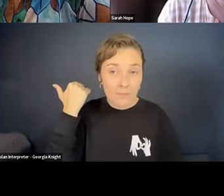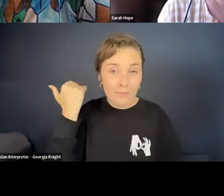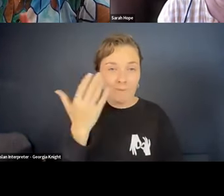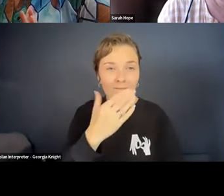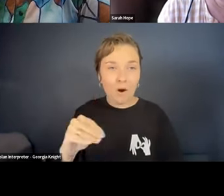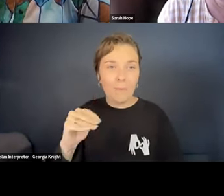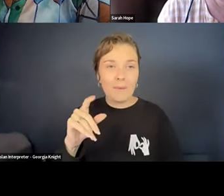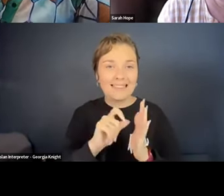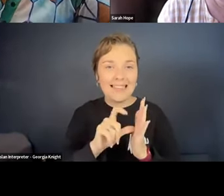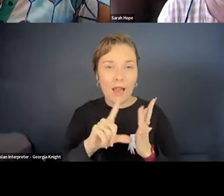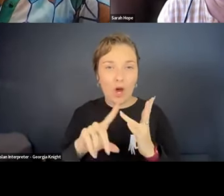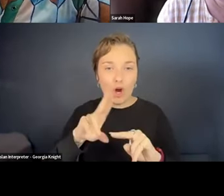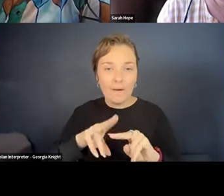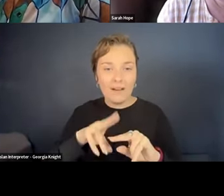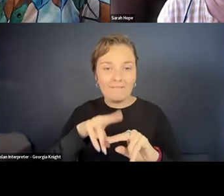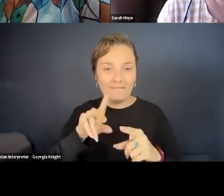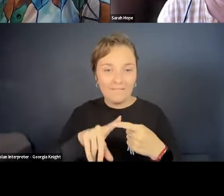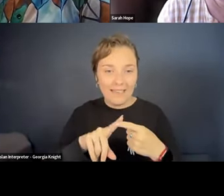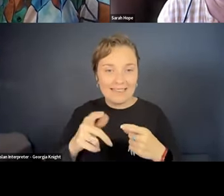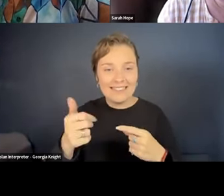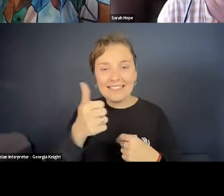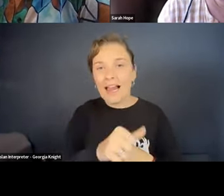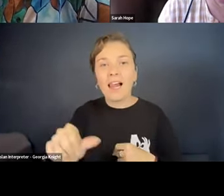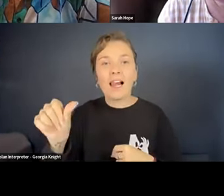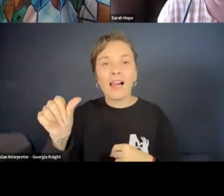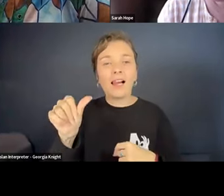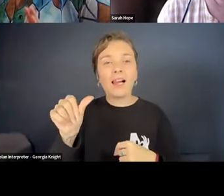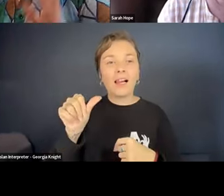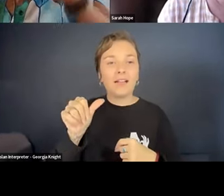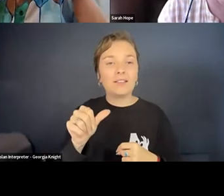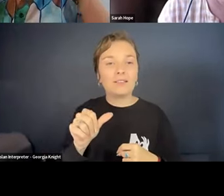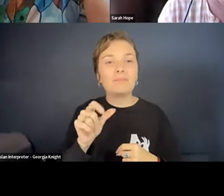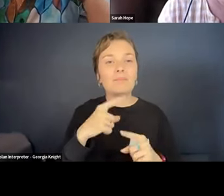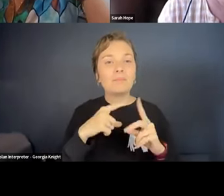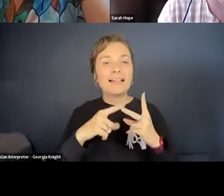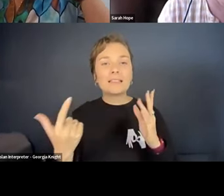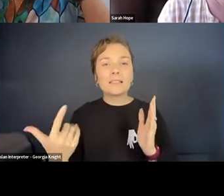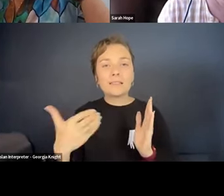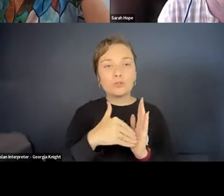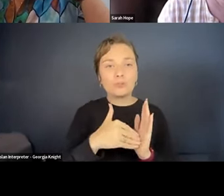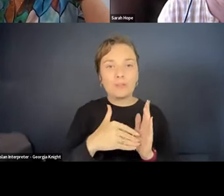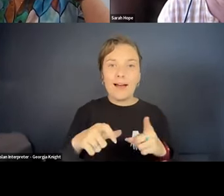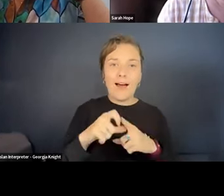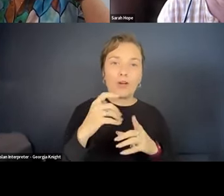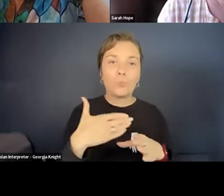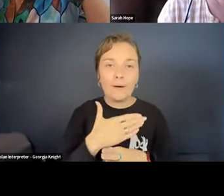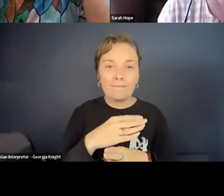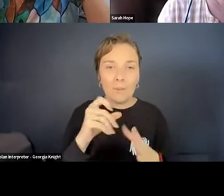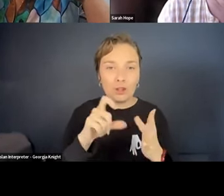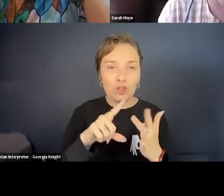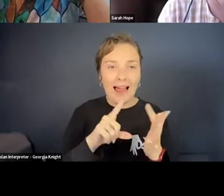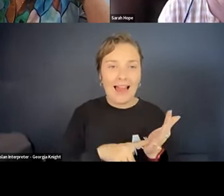sell off fees still has a royalty from the selling of this box. Plus the additional hard work that came from Chella.